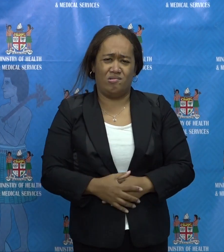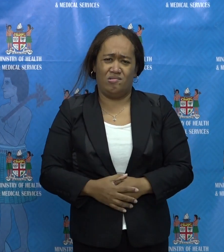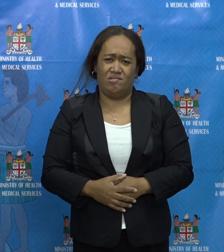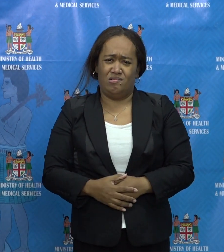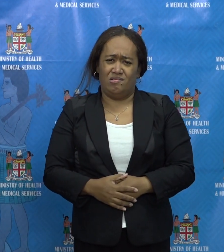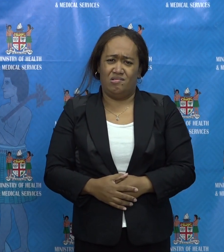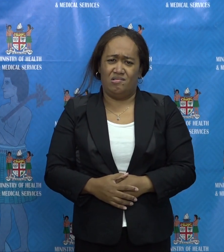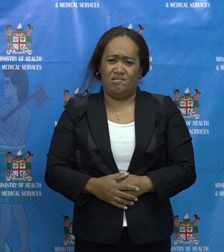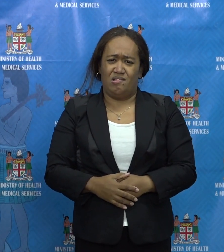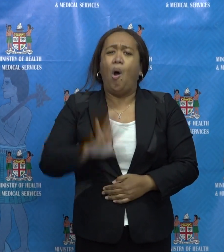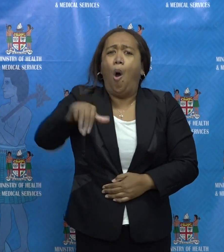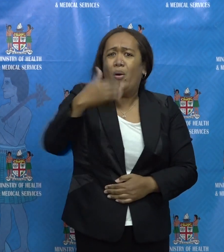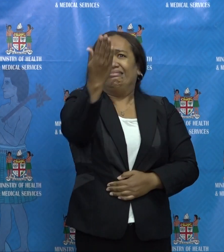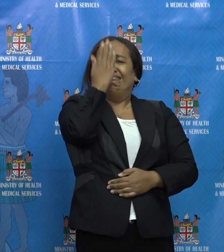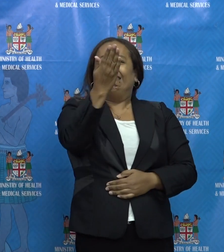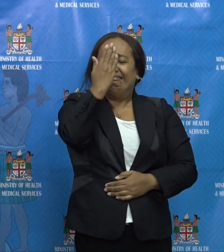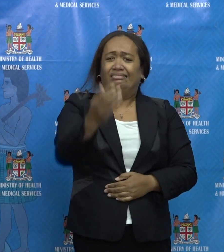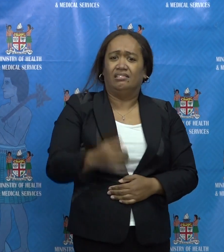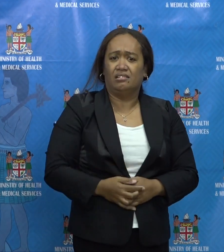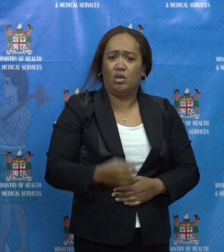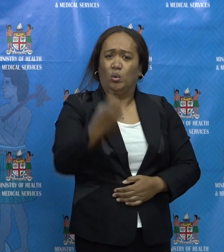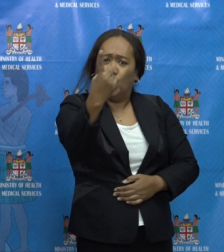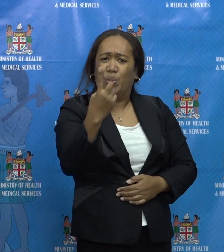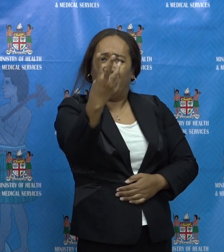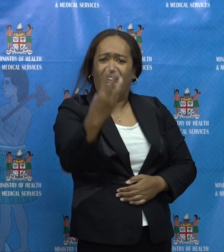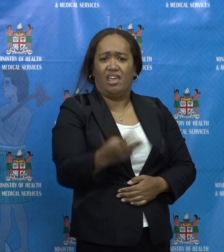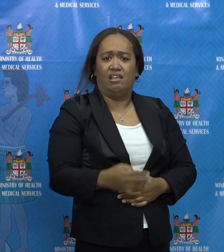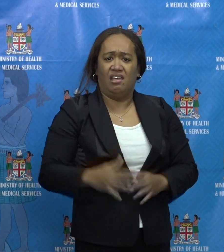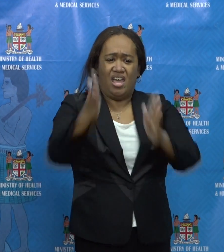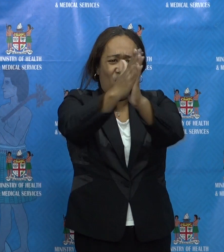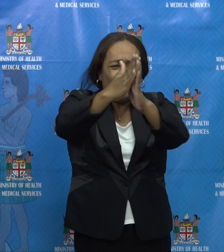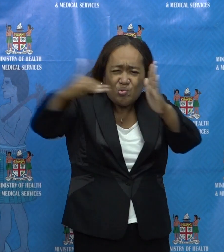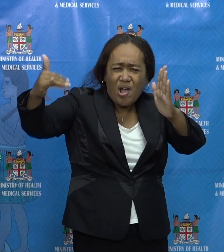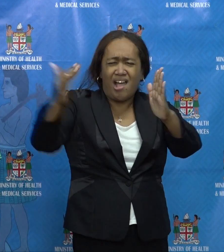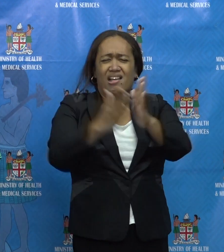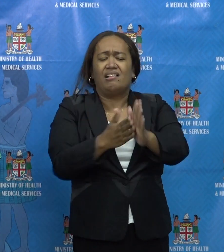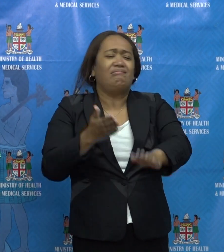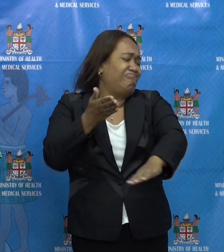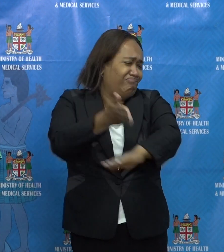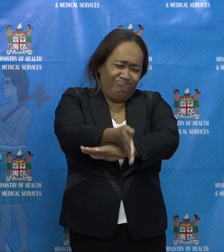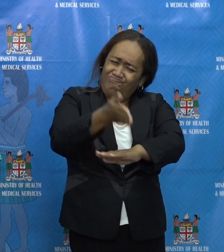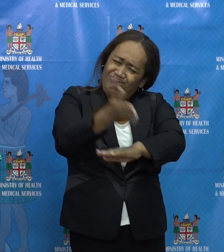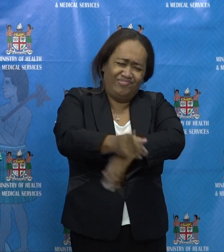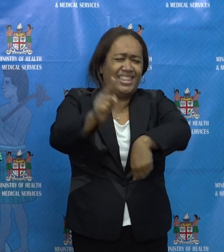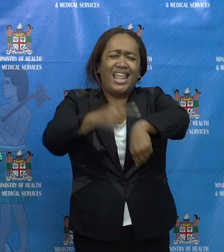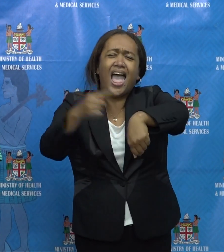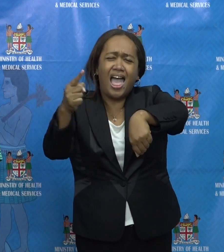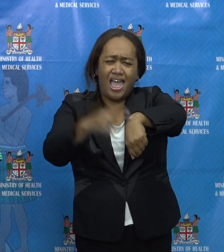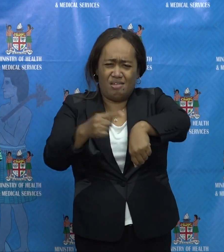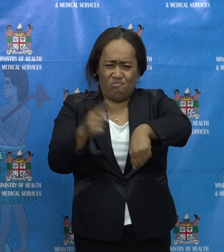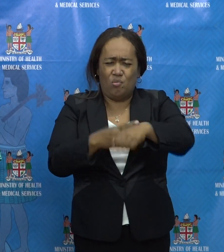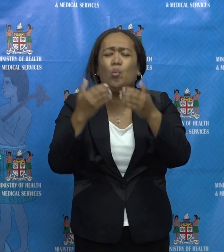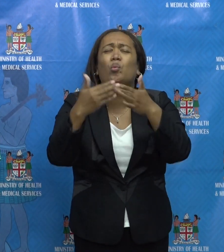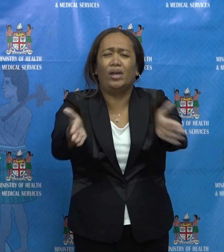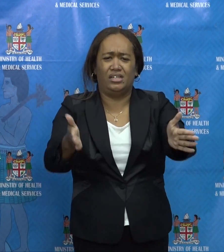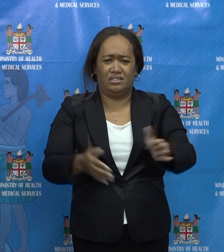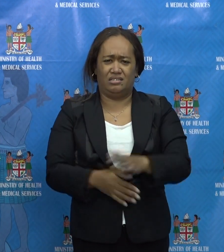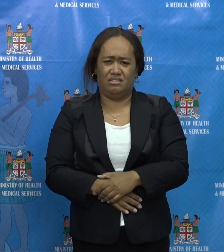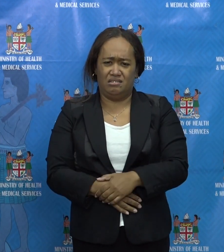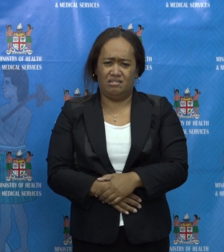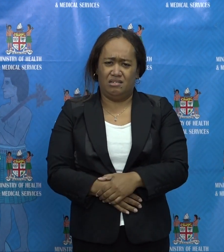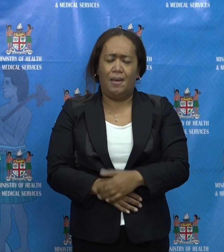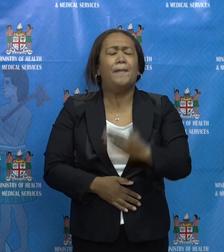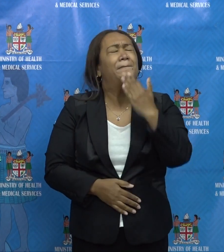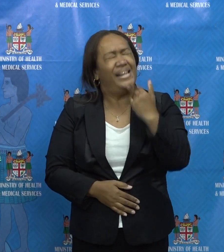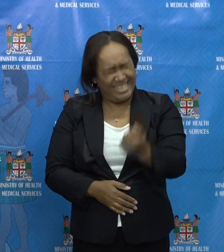last moment that, that has happened, the truck has to go, there's another whole movement that has to be planned. And